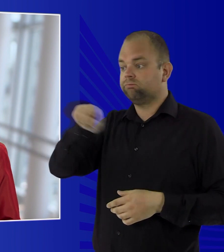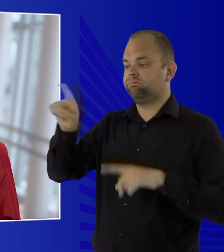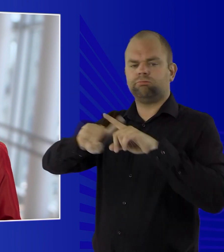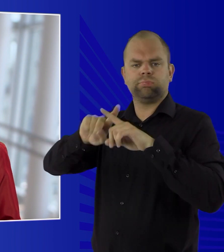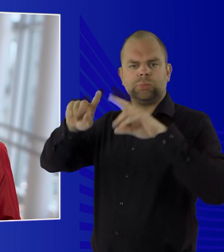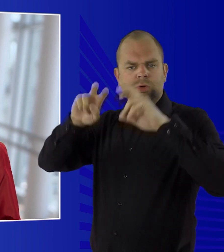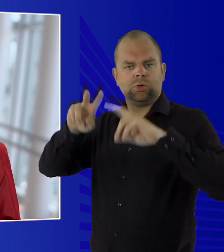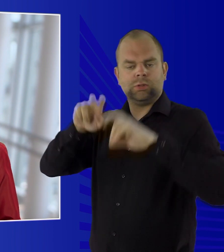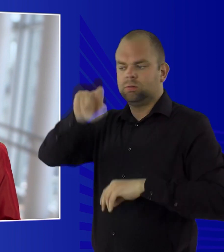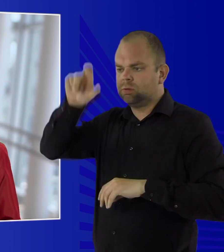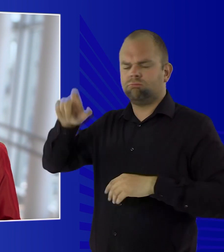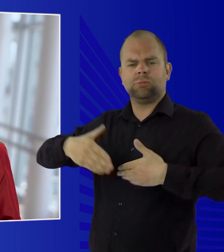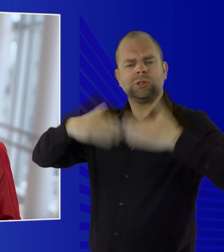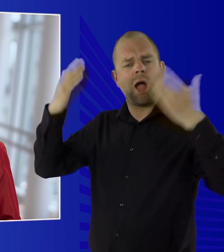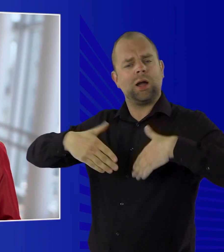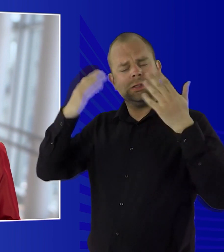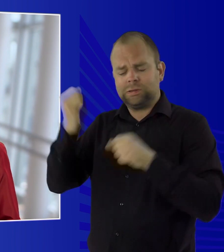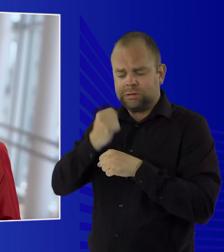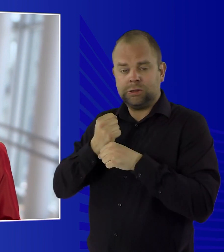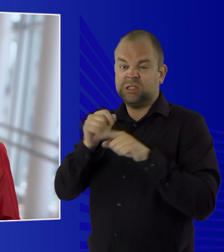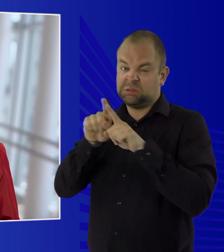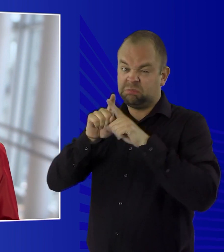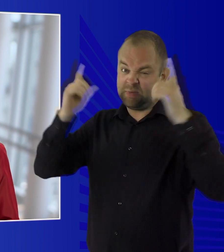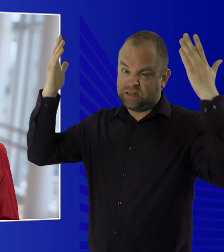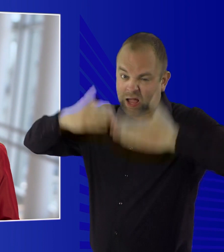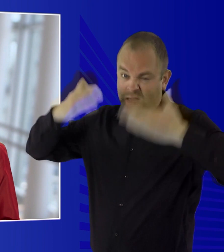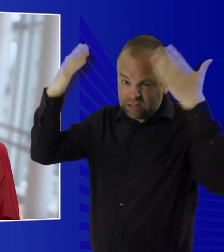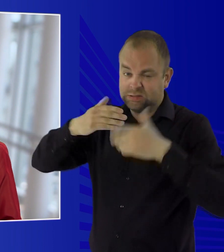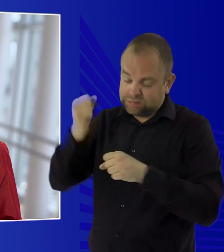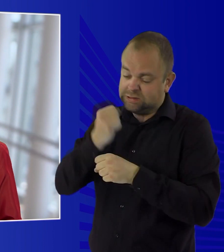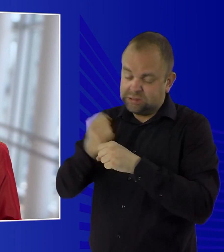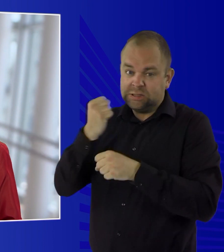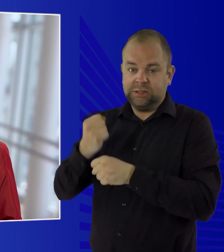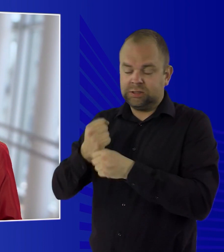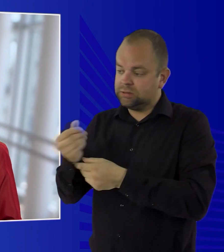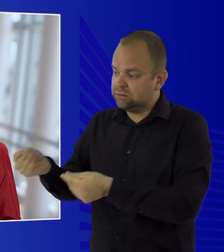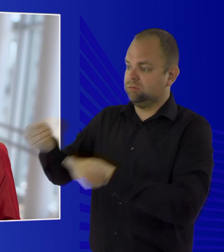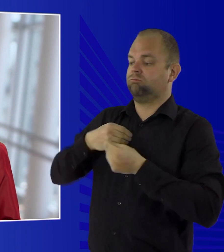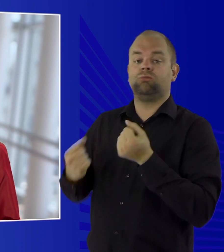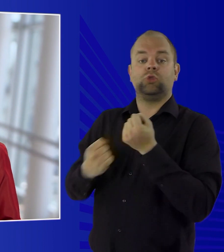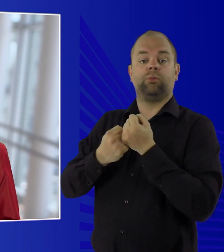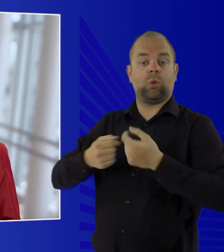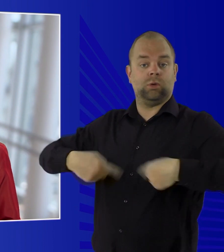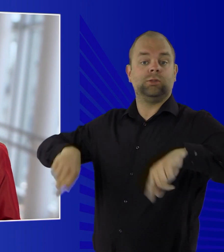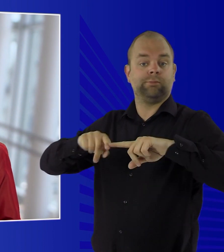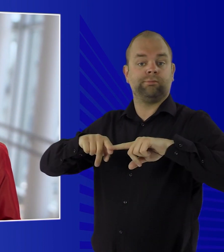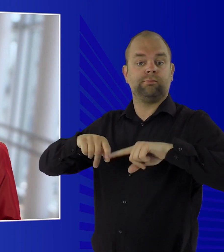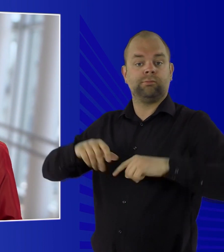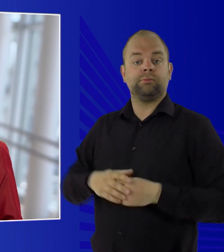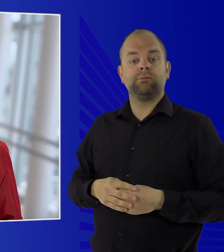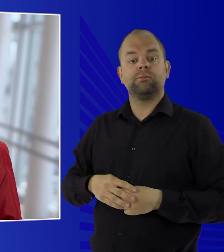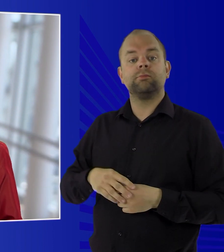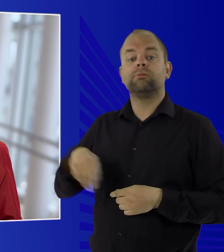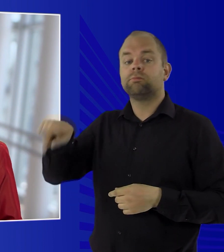for all those who spend their days and often their nights in labs for the benefit of all of us.